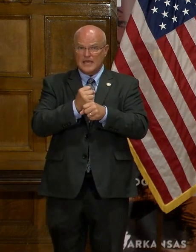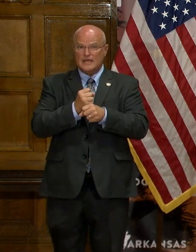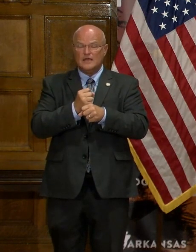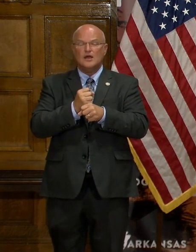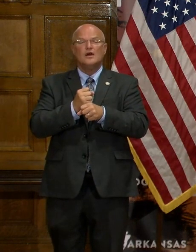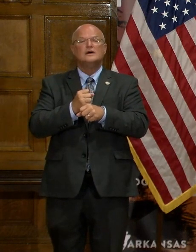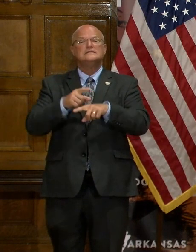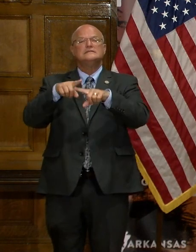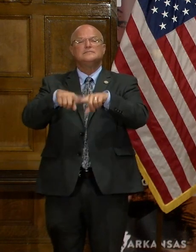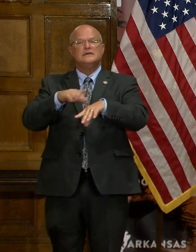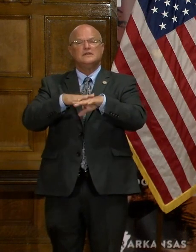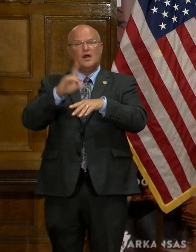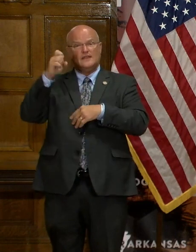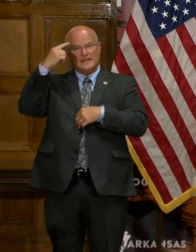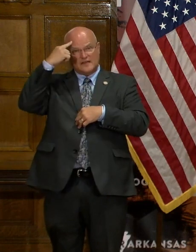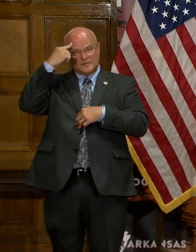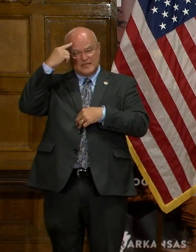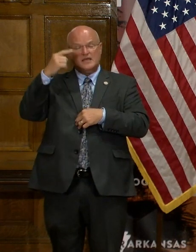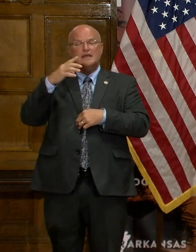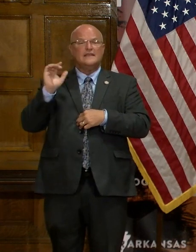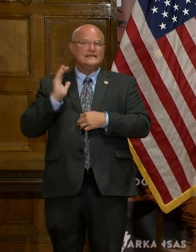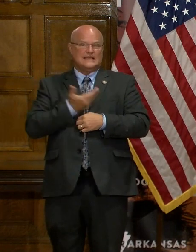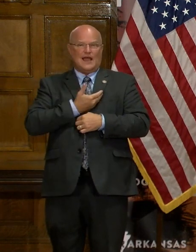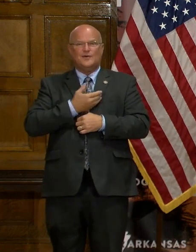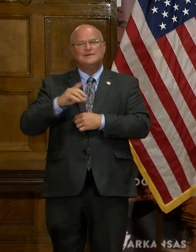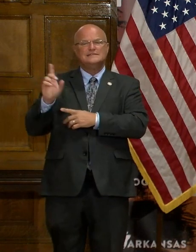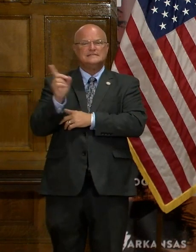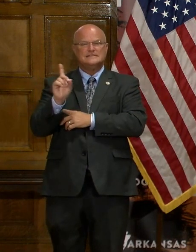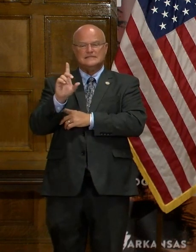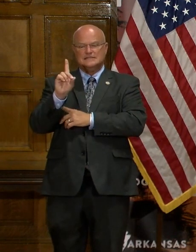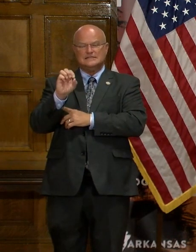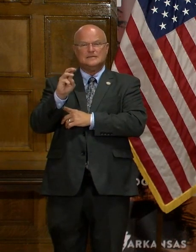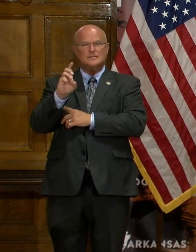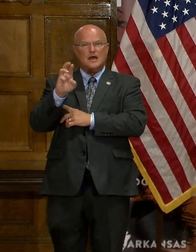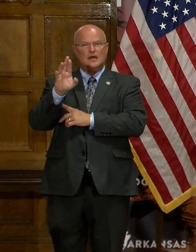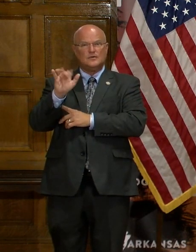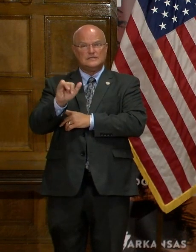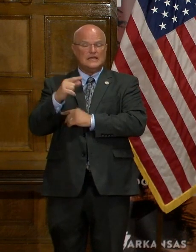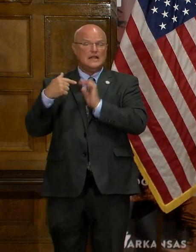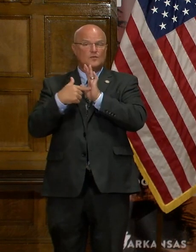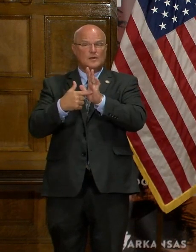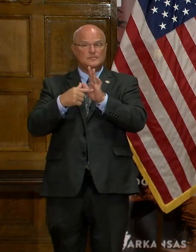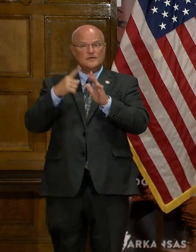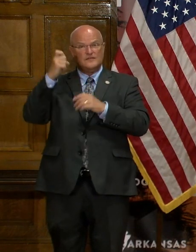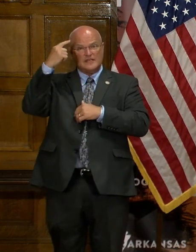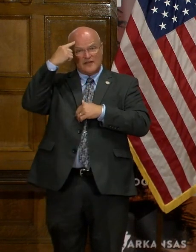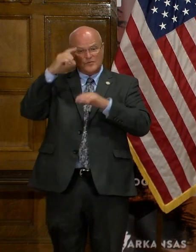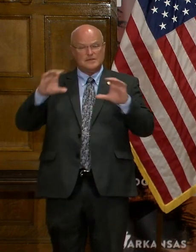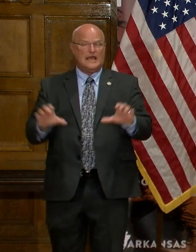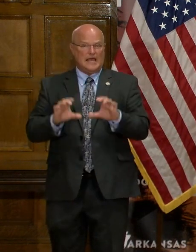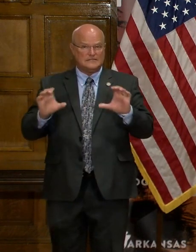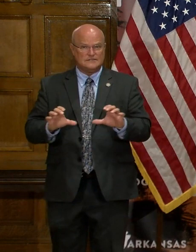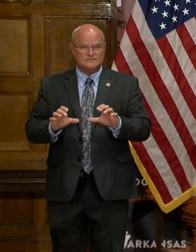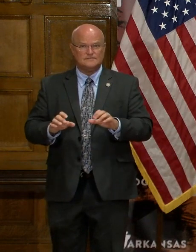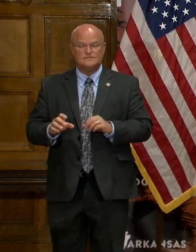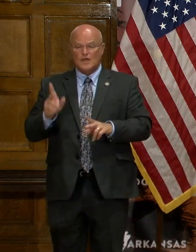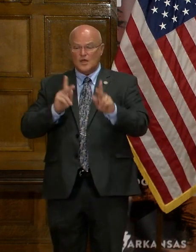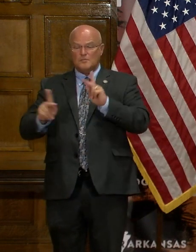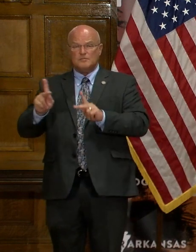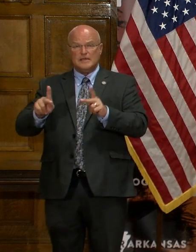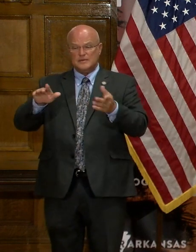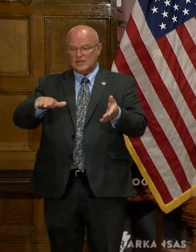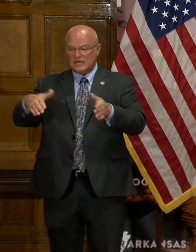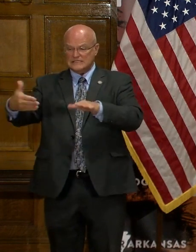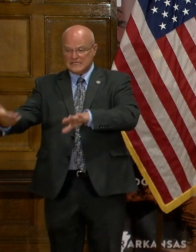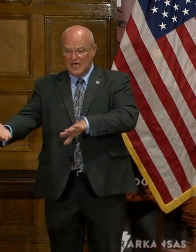accountable to them. That's a democracy and our representative government in action. But when people are dying,